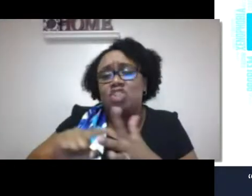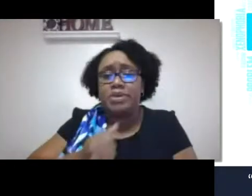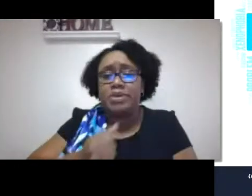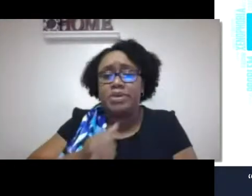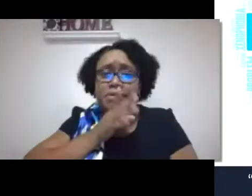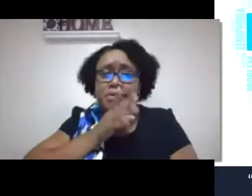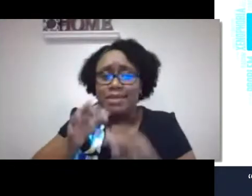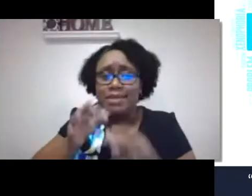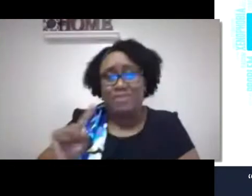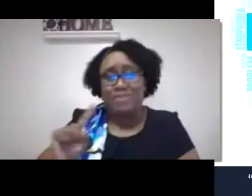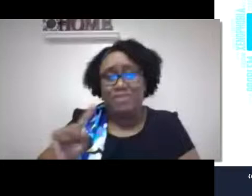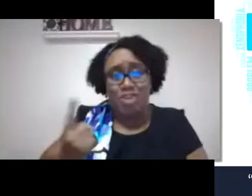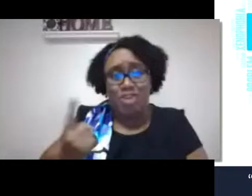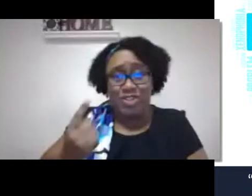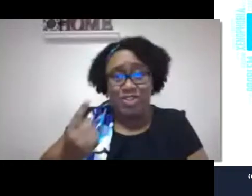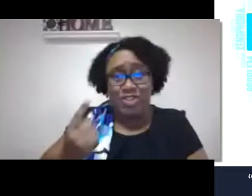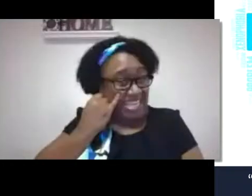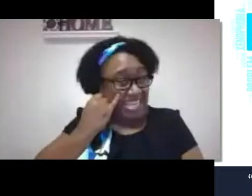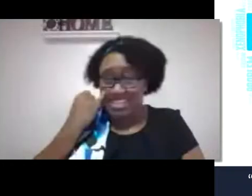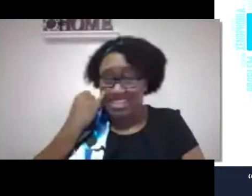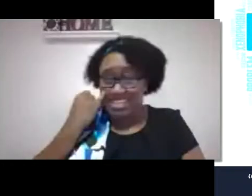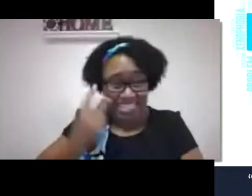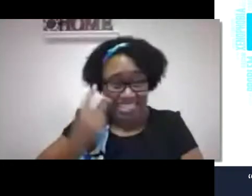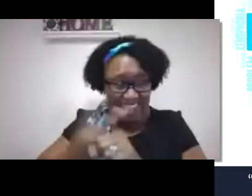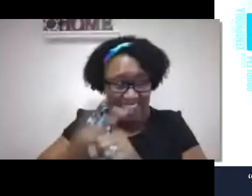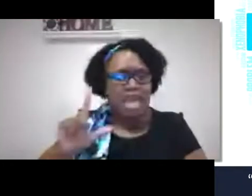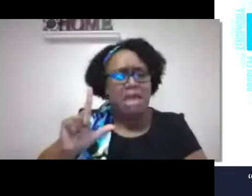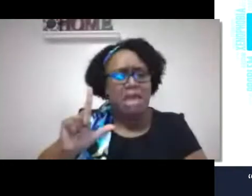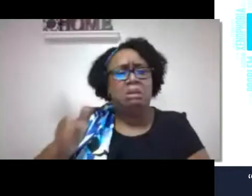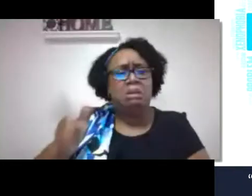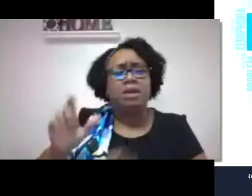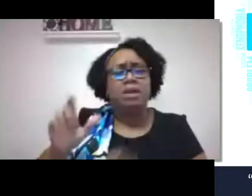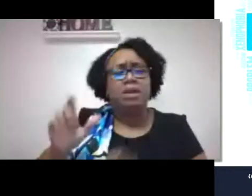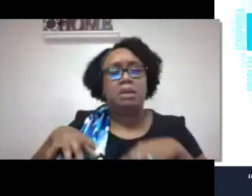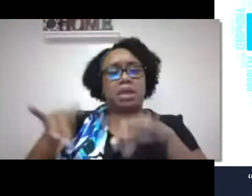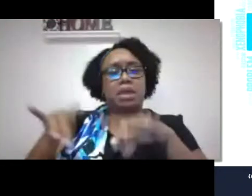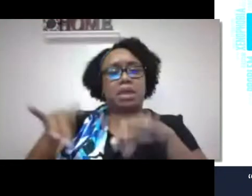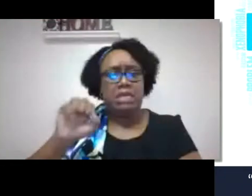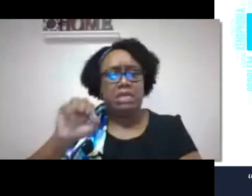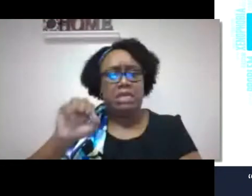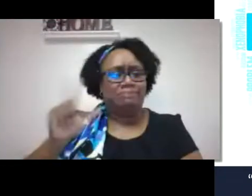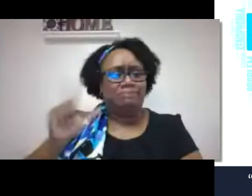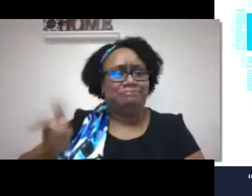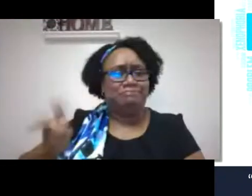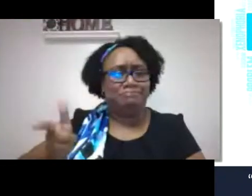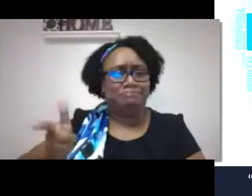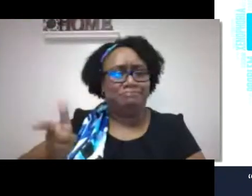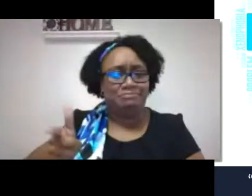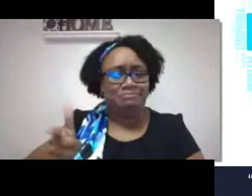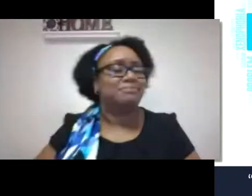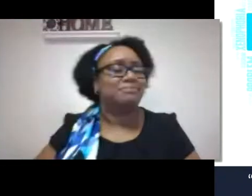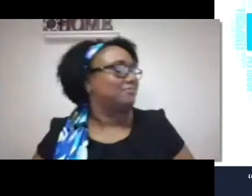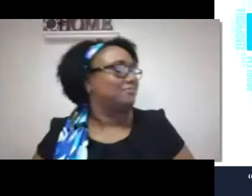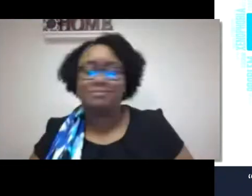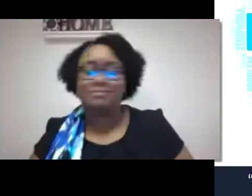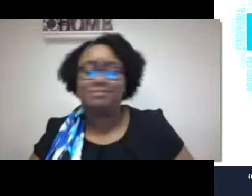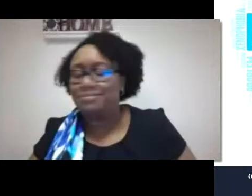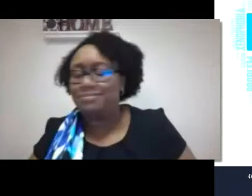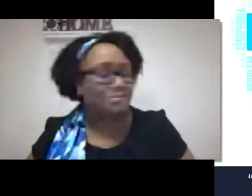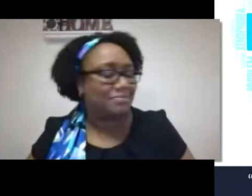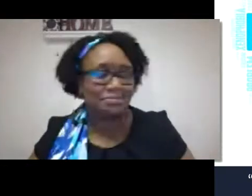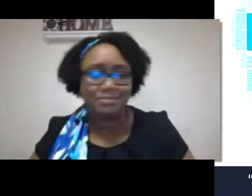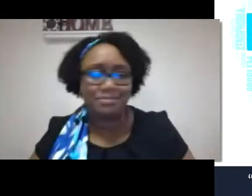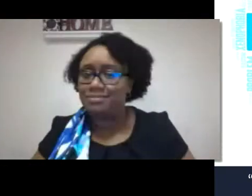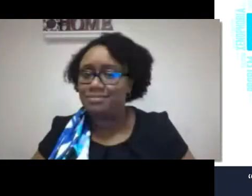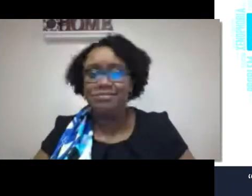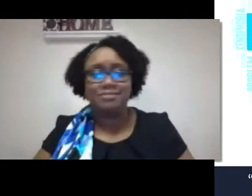affect our interactions. Many audiologists ask for parents to start with speech and sound.